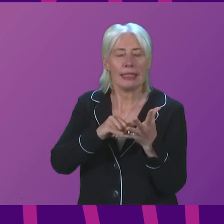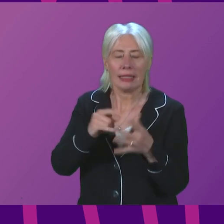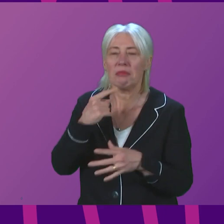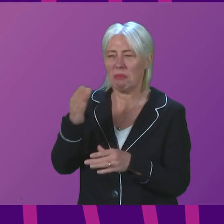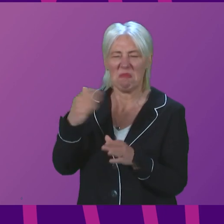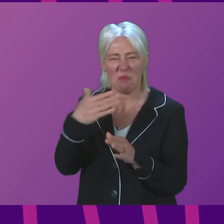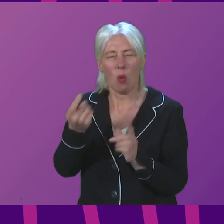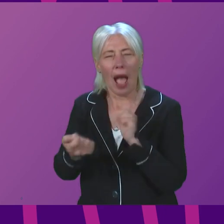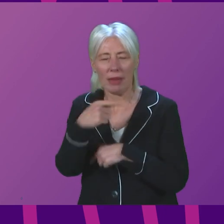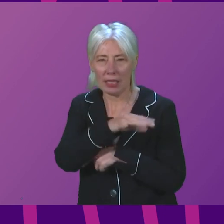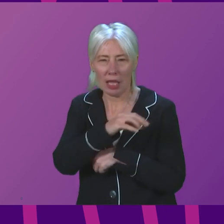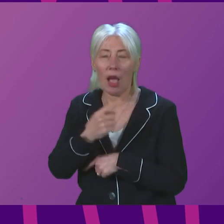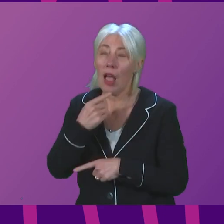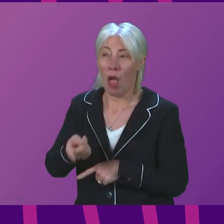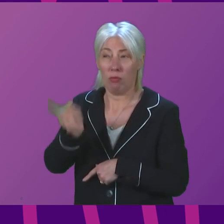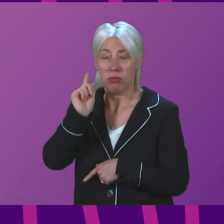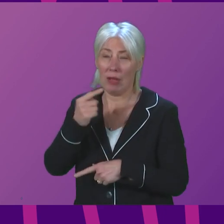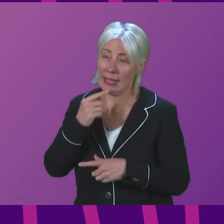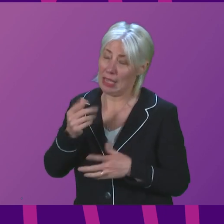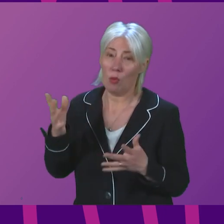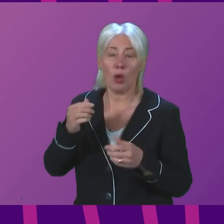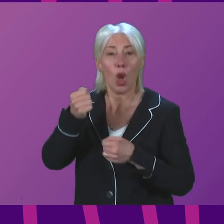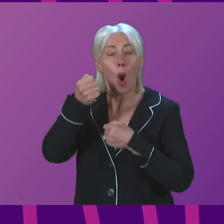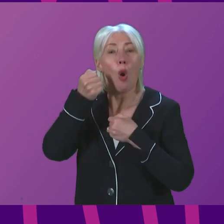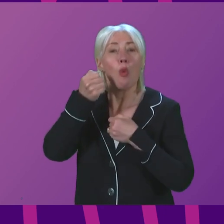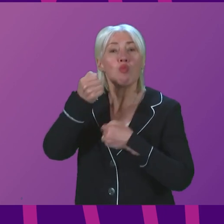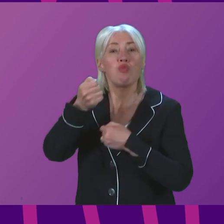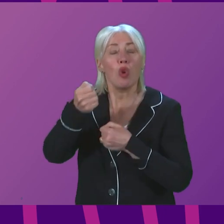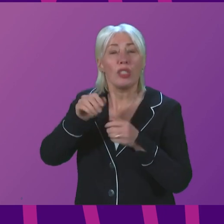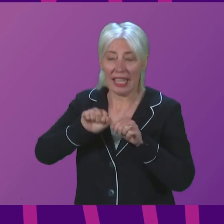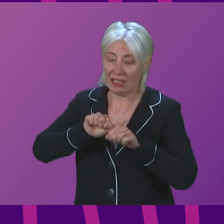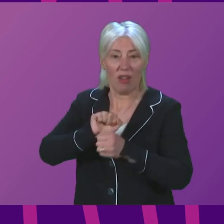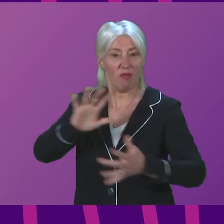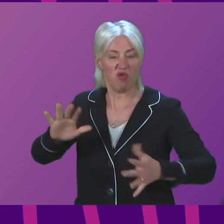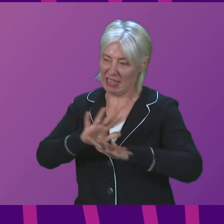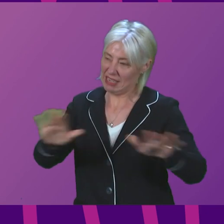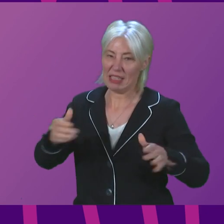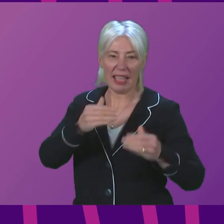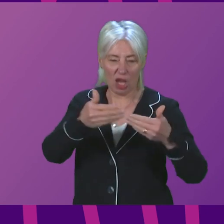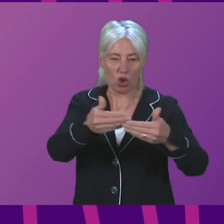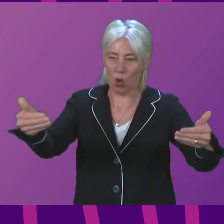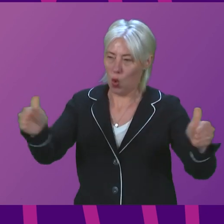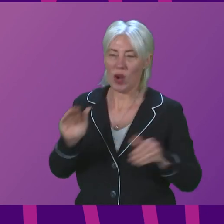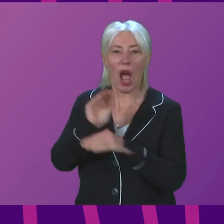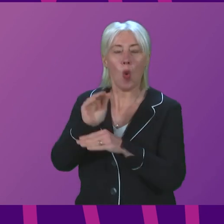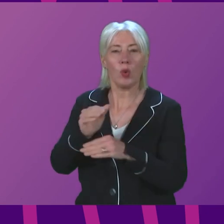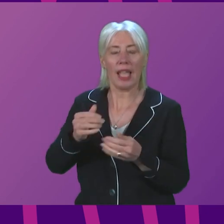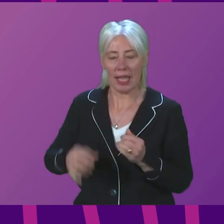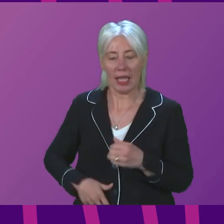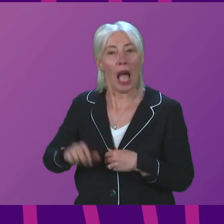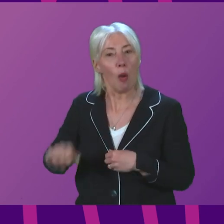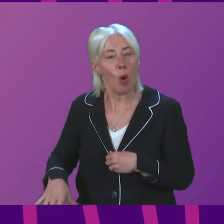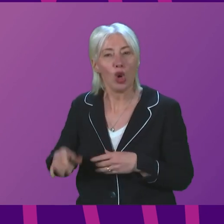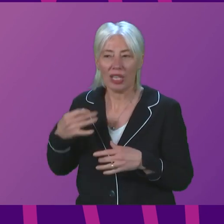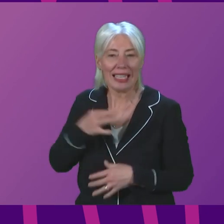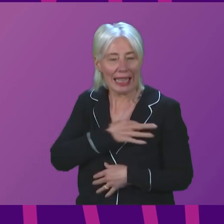First Minister and the urgent need for protest-free buffer zones at abortion services. Does she regret that SWIFT's